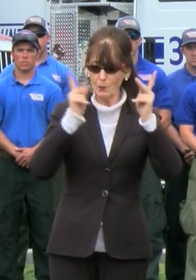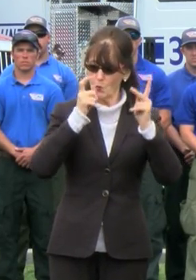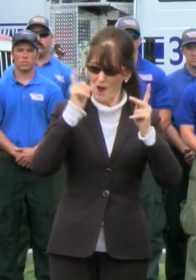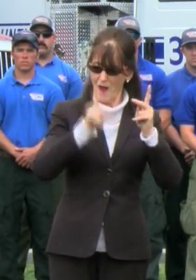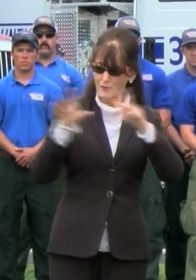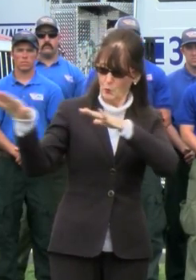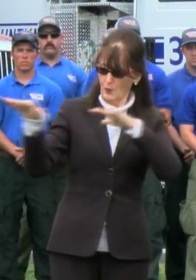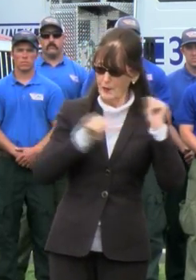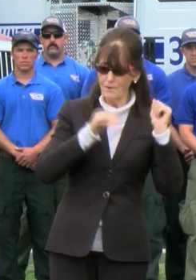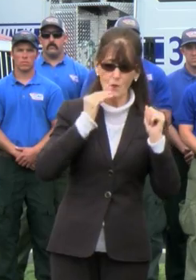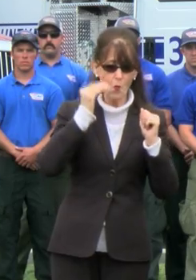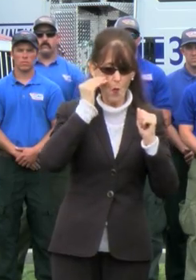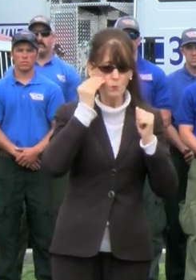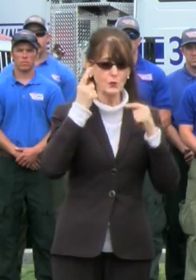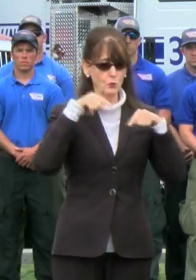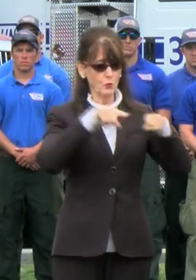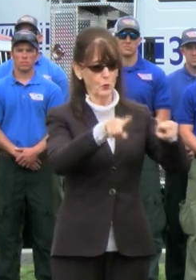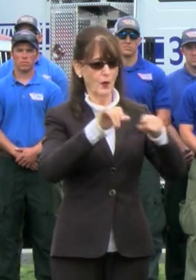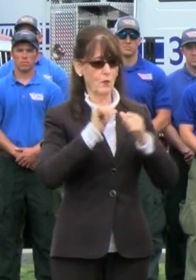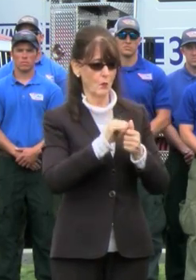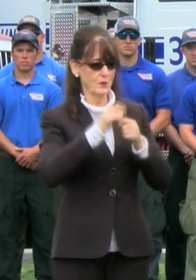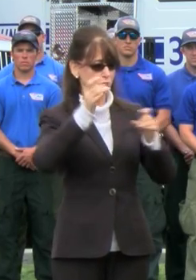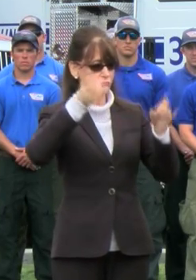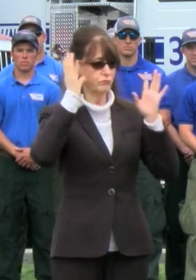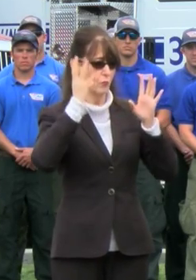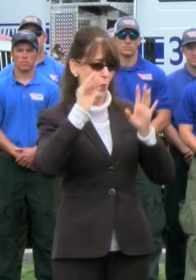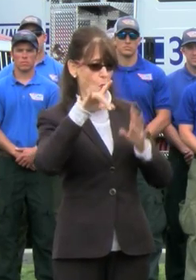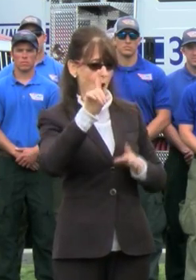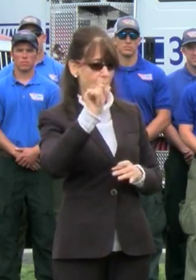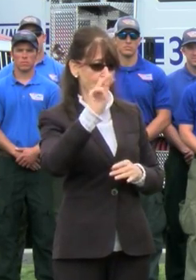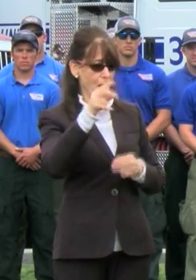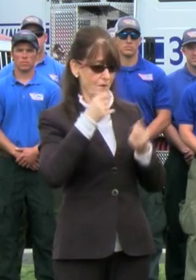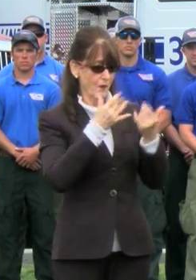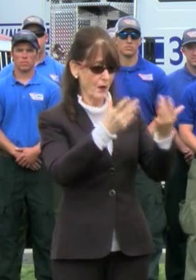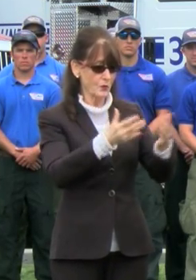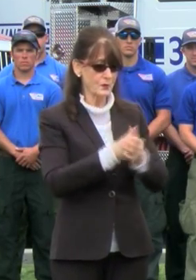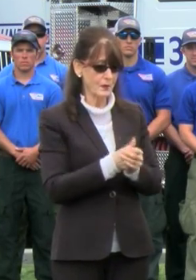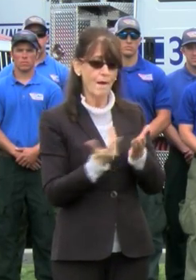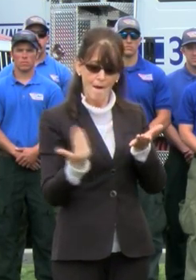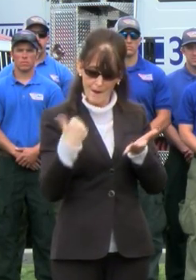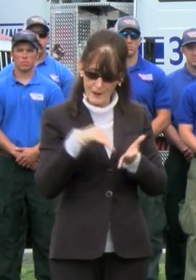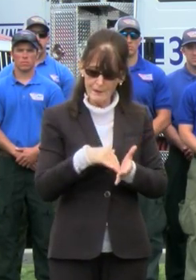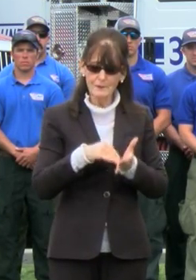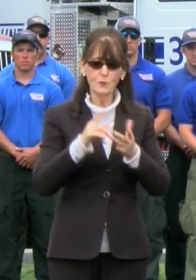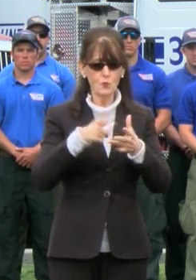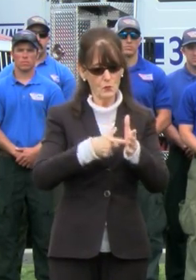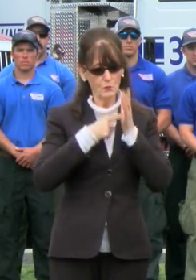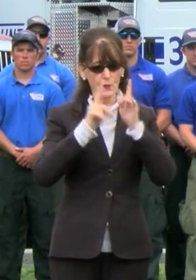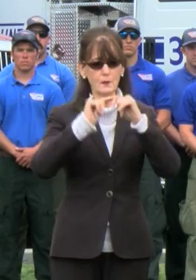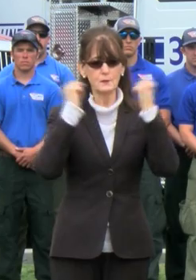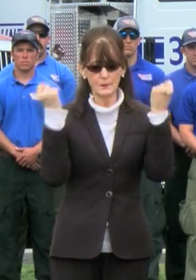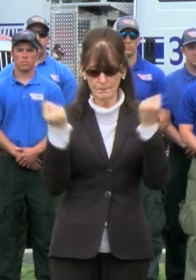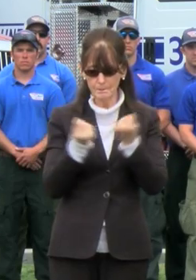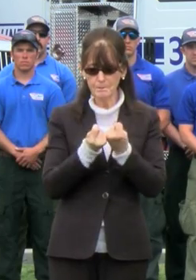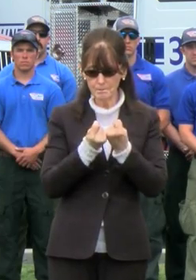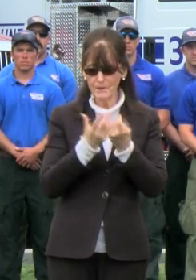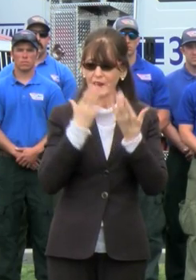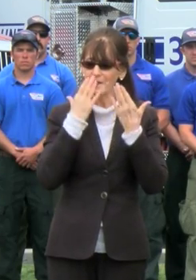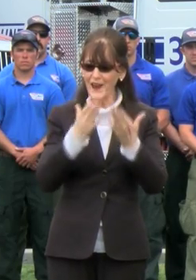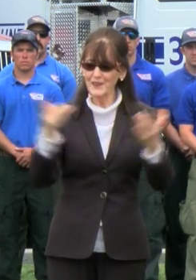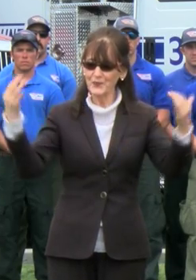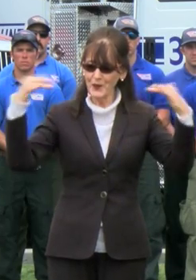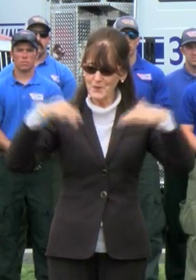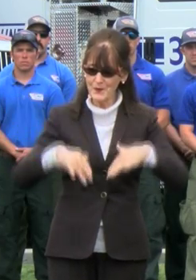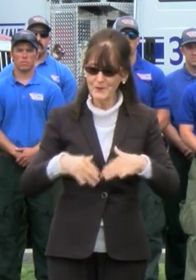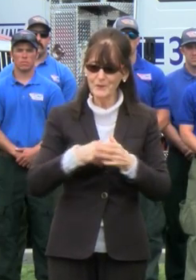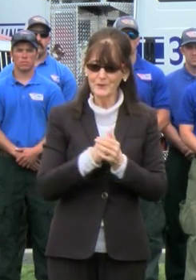have to leave their homes during these major wildland fires. Again, it is a team. Thank you for being